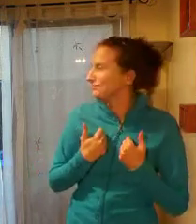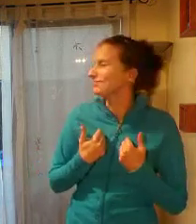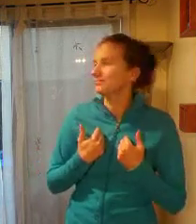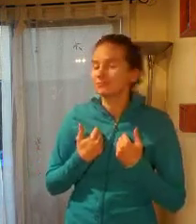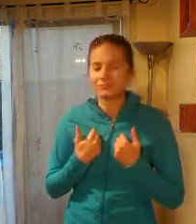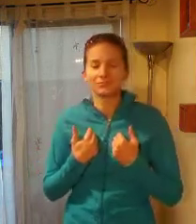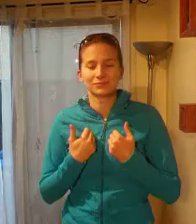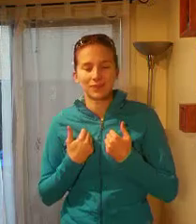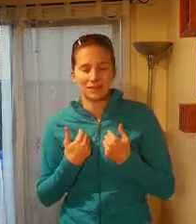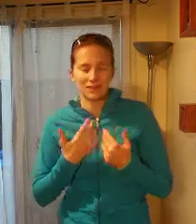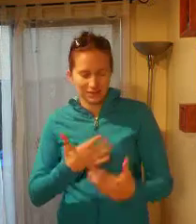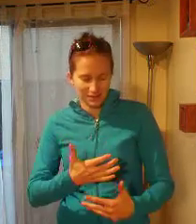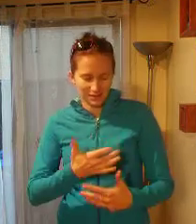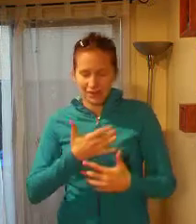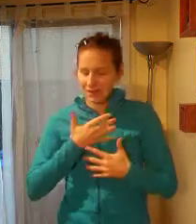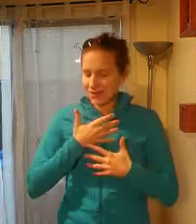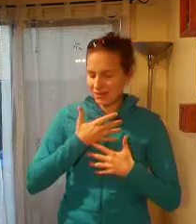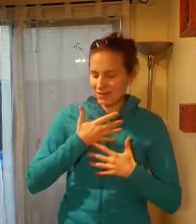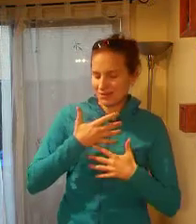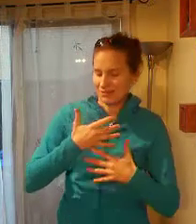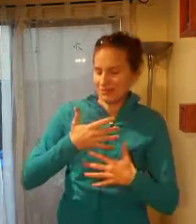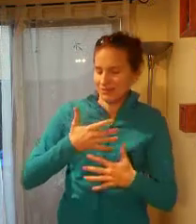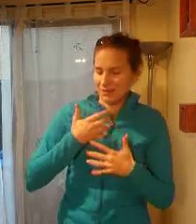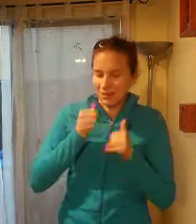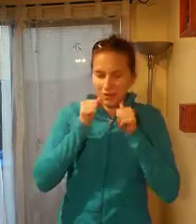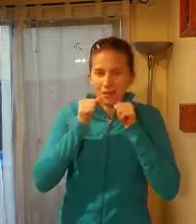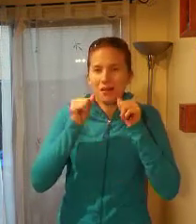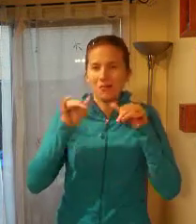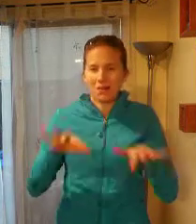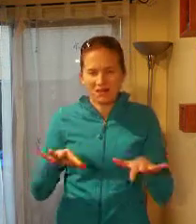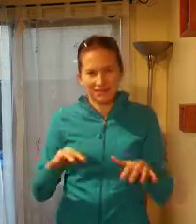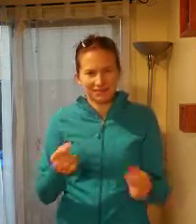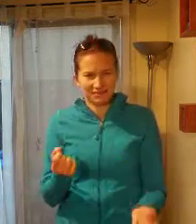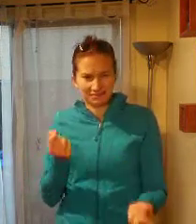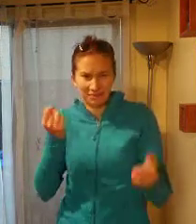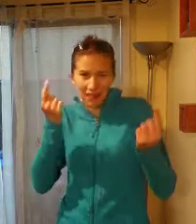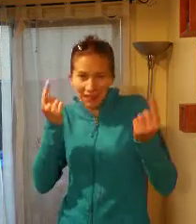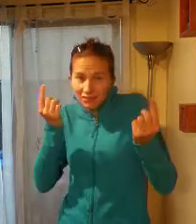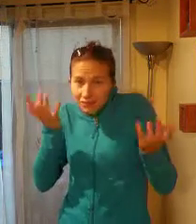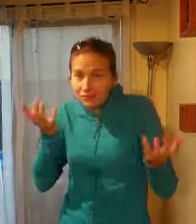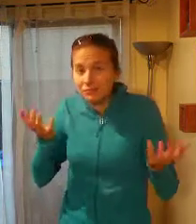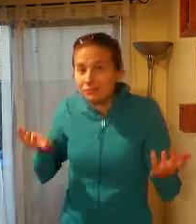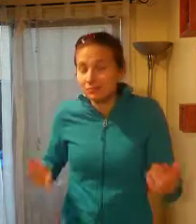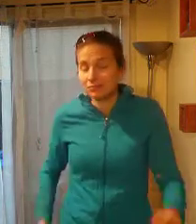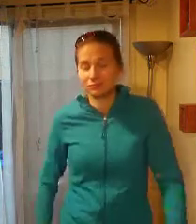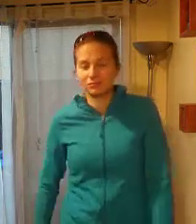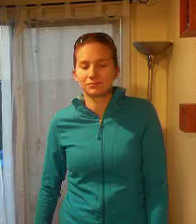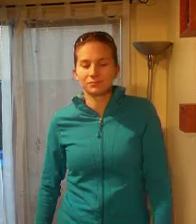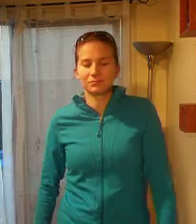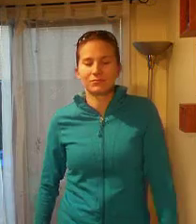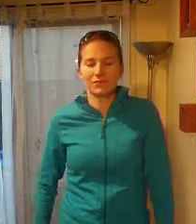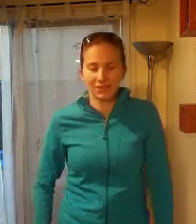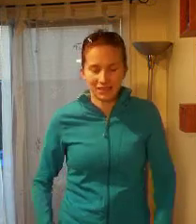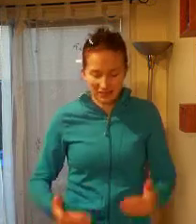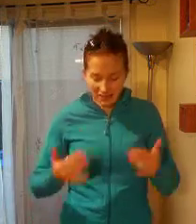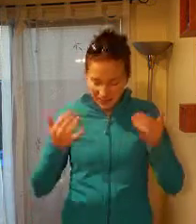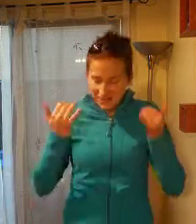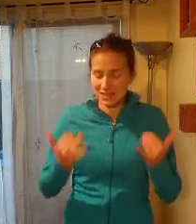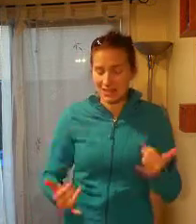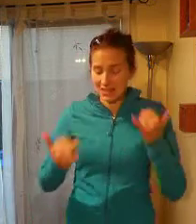Breathing in and out, some blessing can you see. Today's the first day